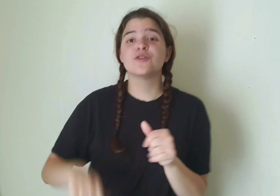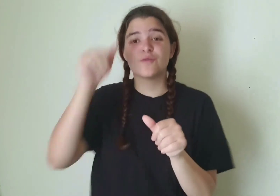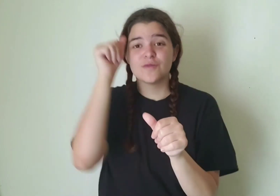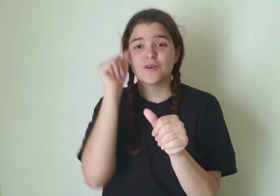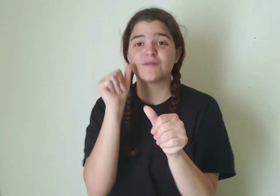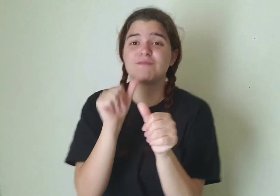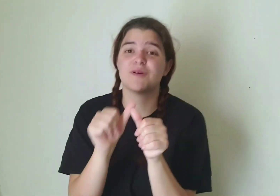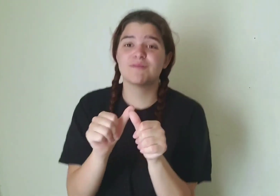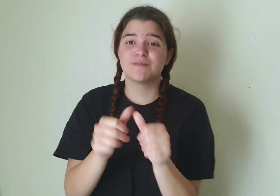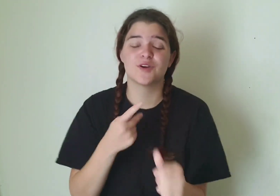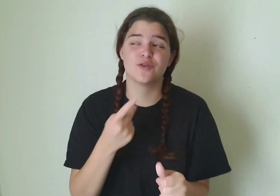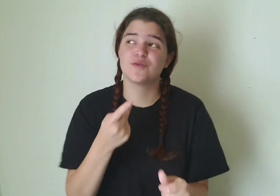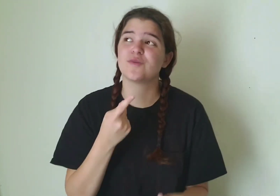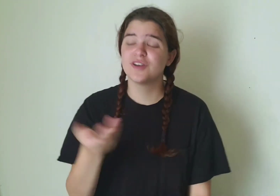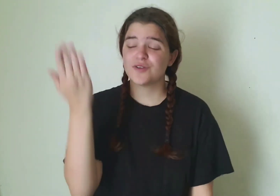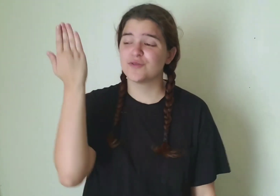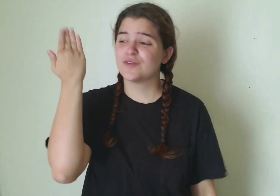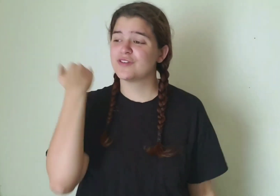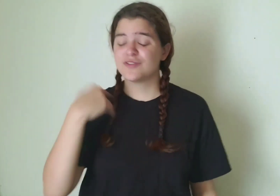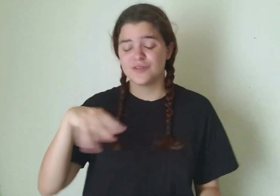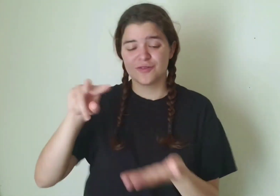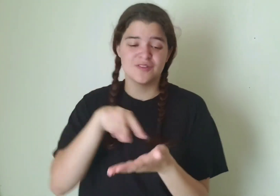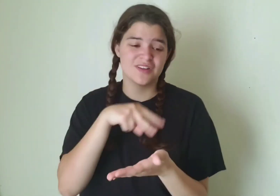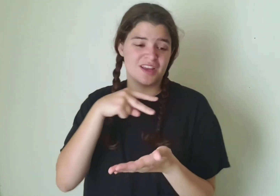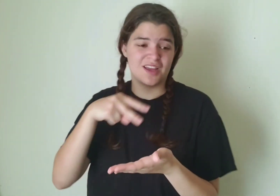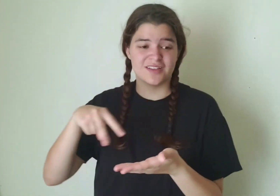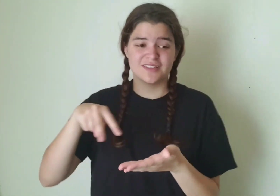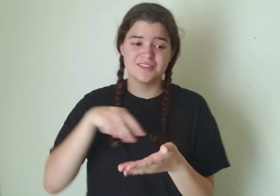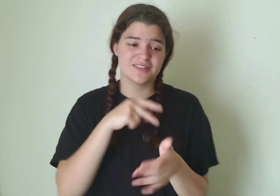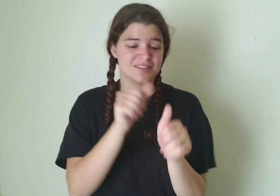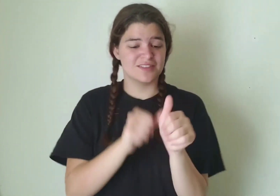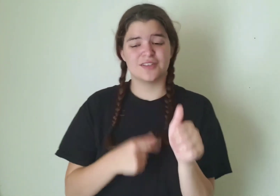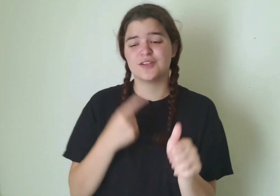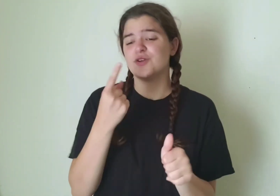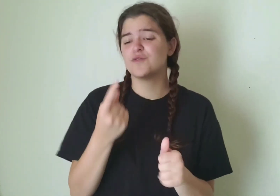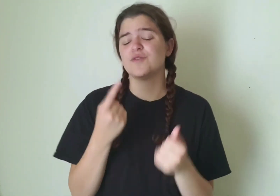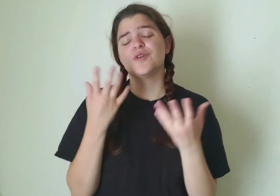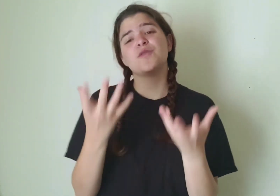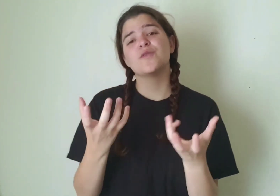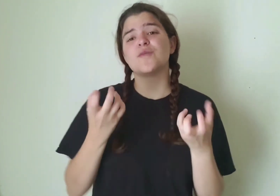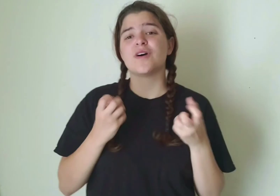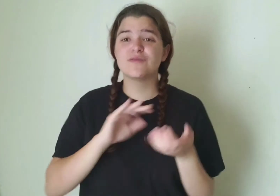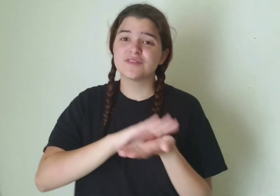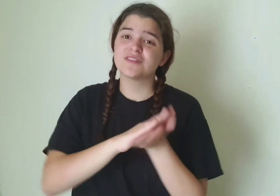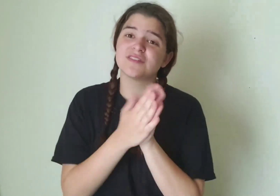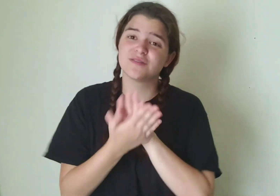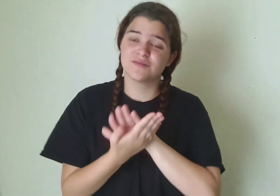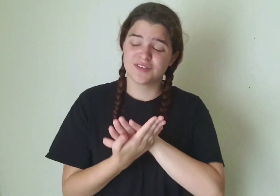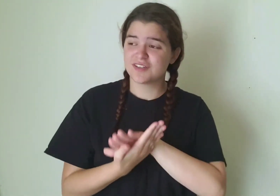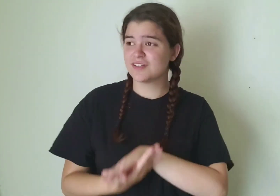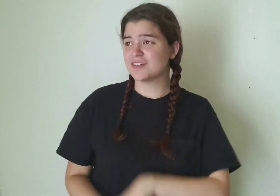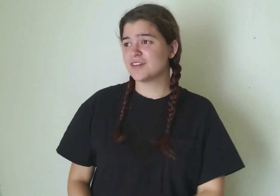Remember we used to dance, everyone wanted to be